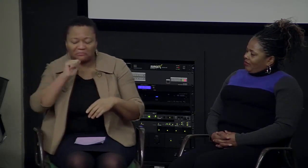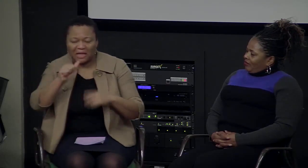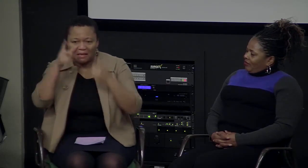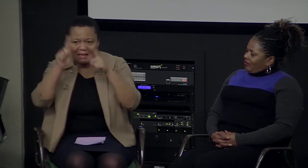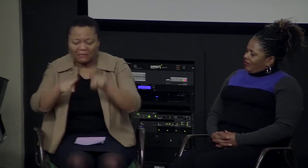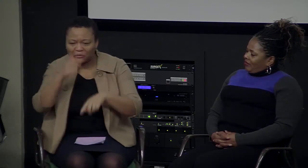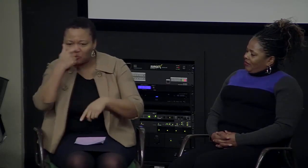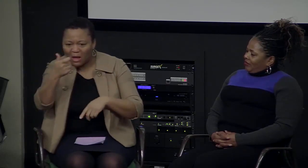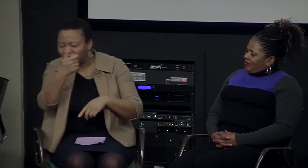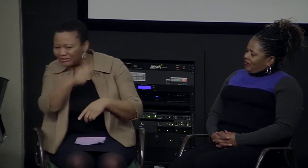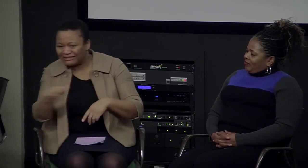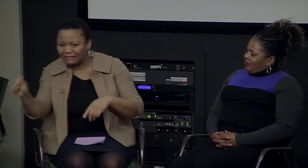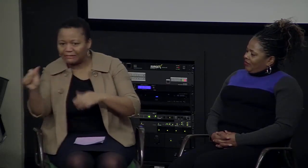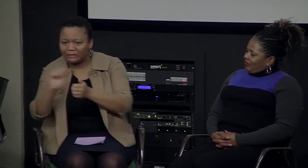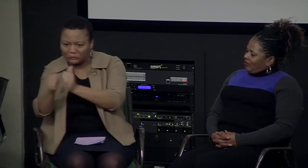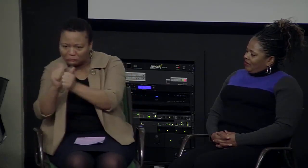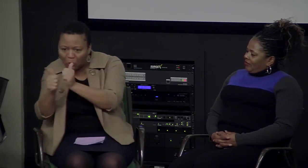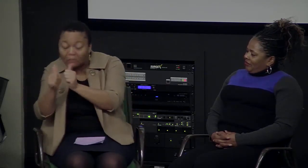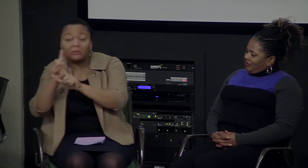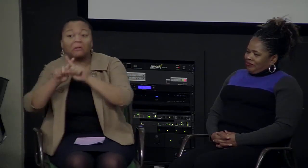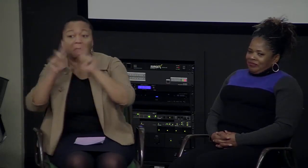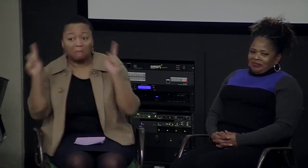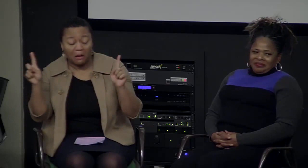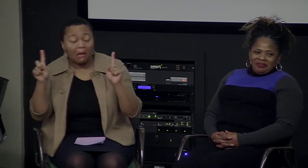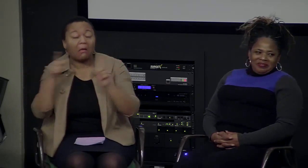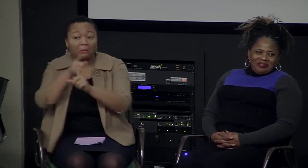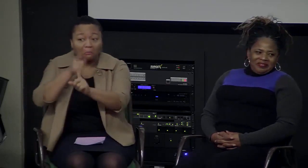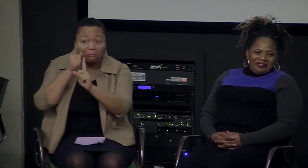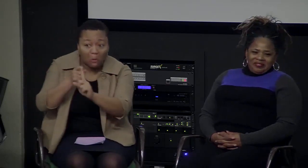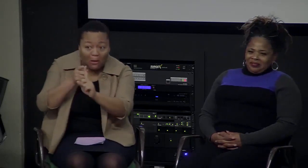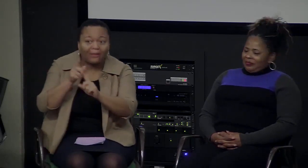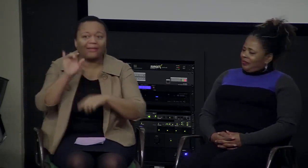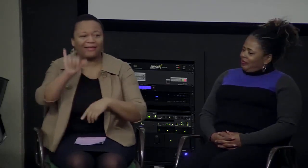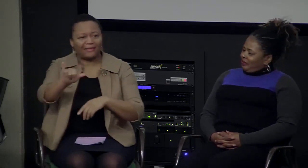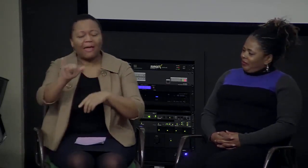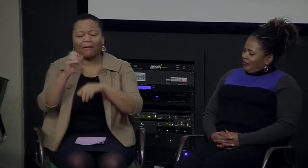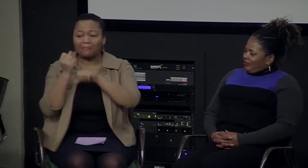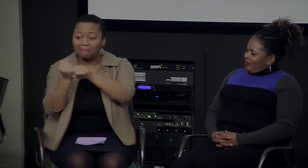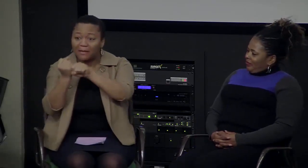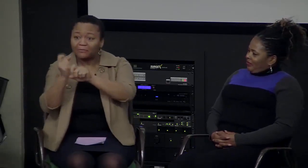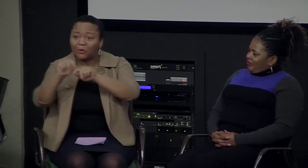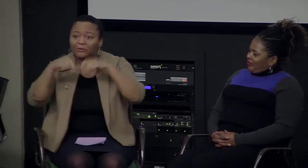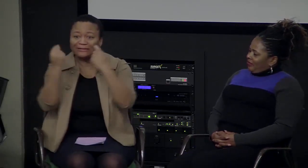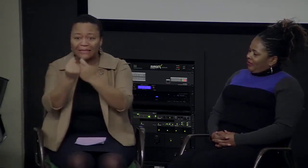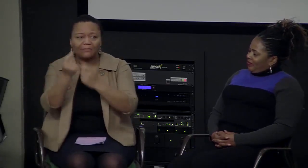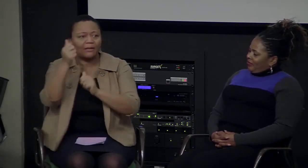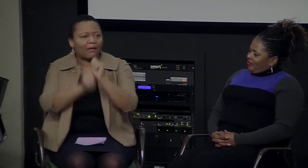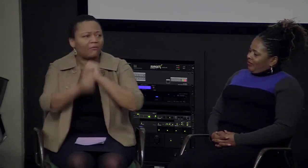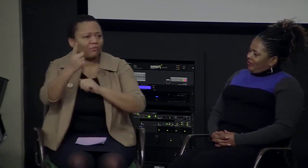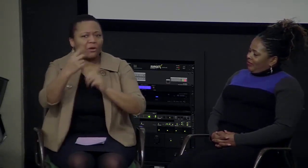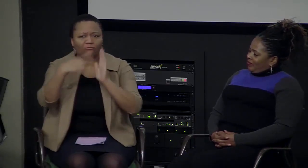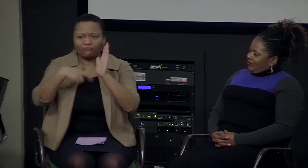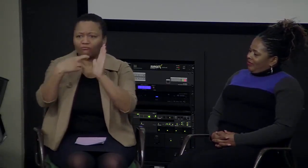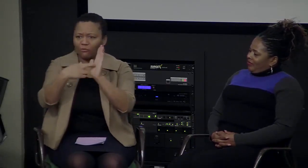first tell you I'm not a baseball expert, that's not anything for me and I don't even watch any sport actually but I'm going to still use this metaphor. So think of a baseball team.